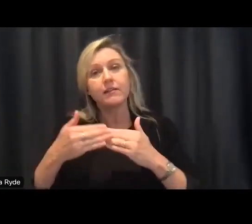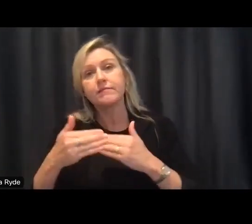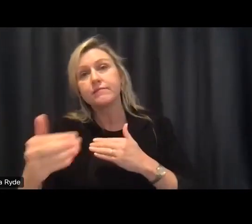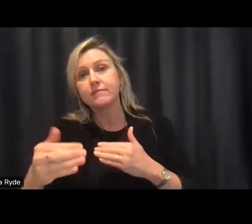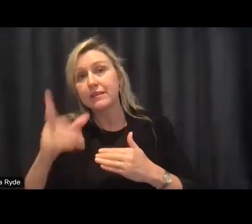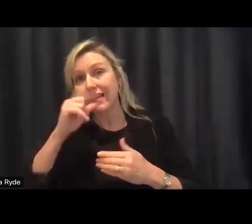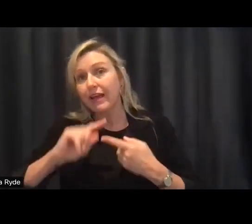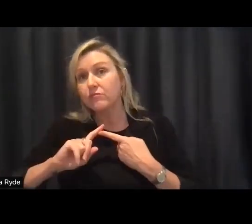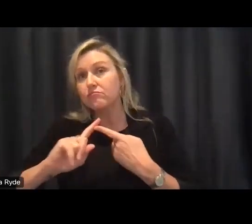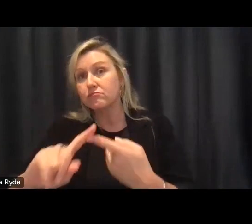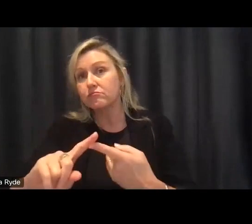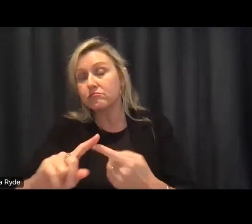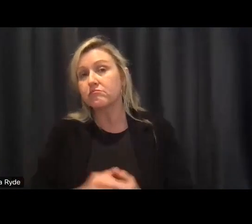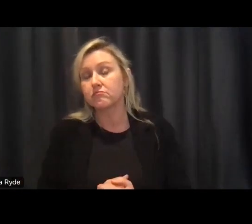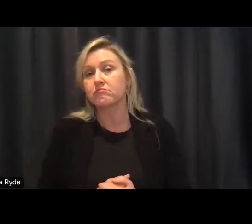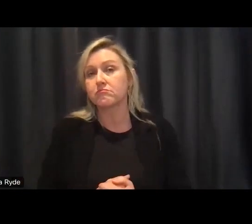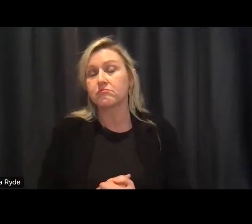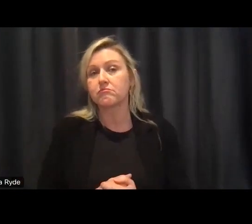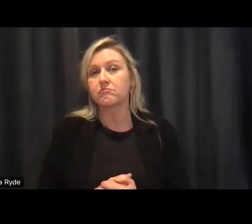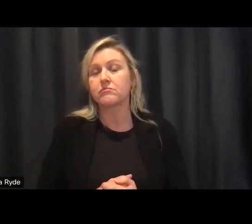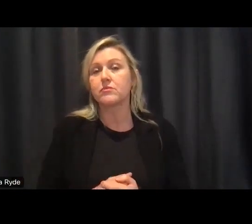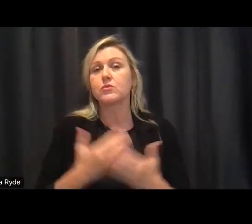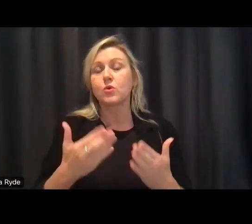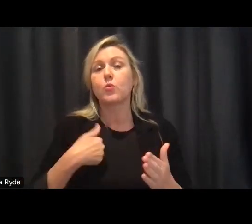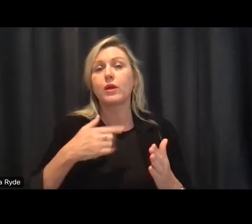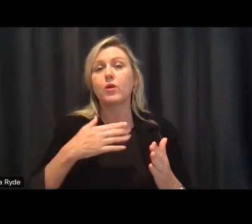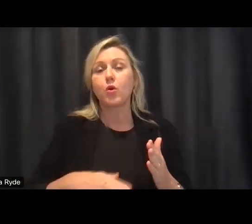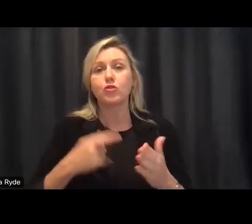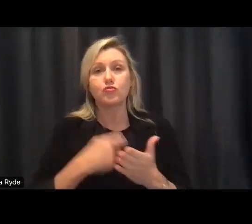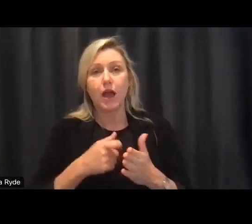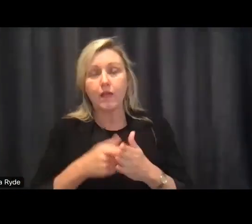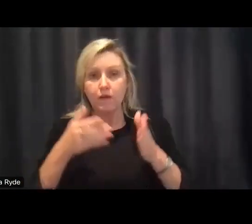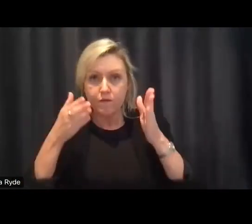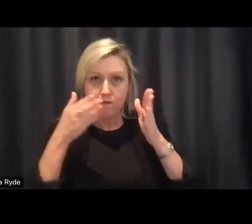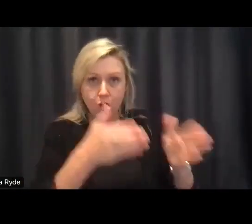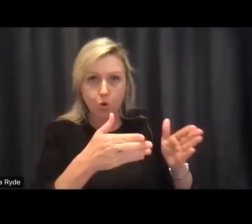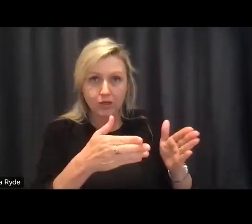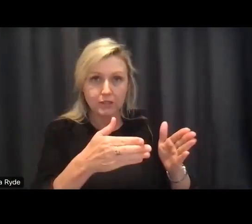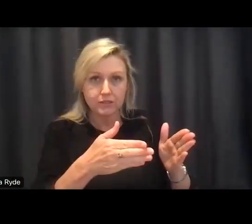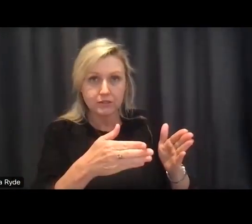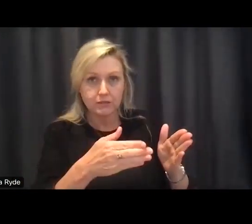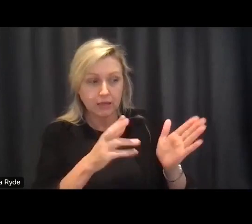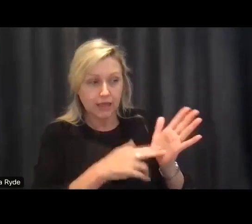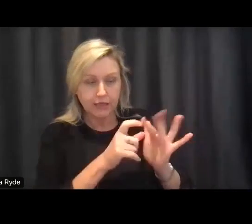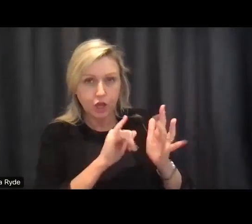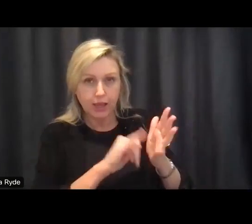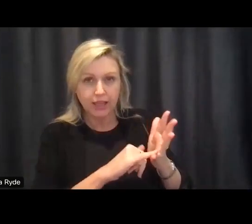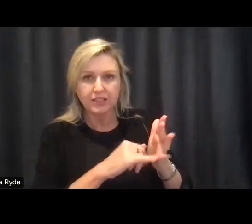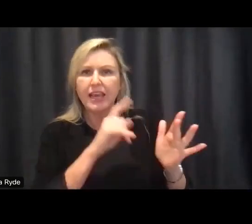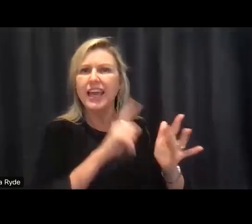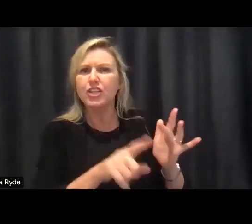to one which focuses on the scheme as an investment scheme as an insurance scheme